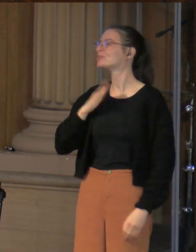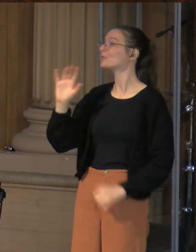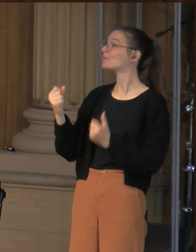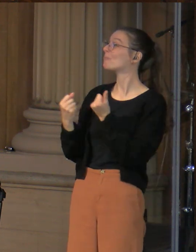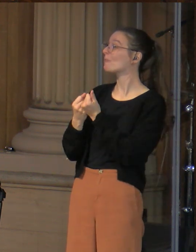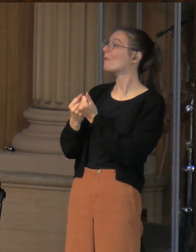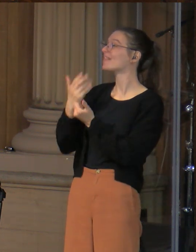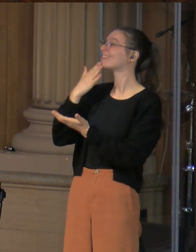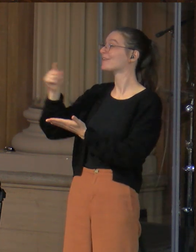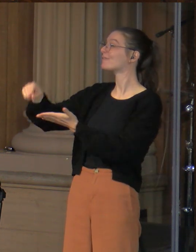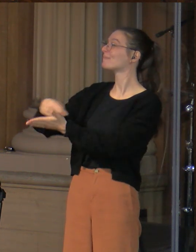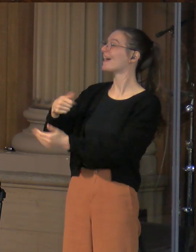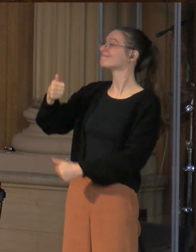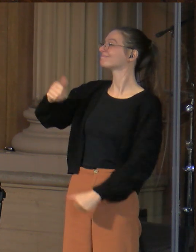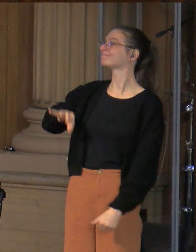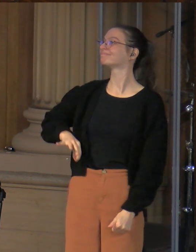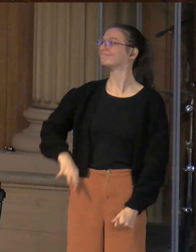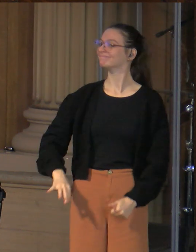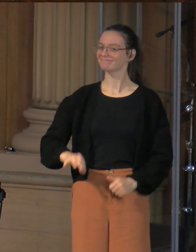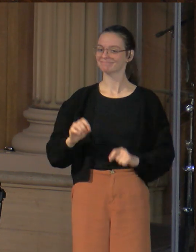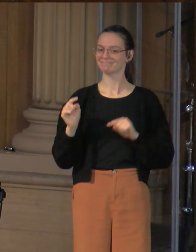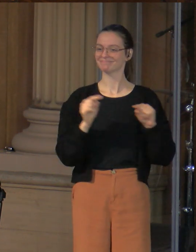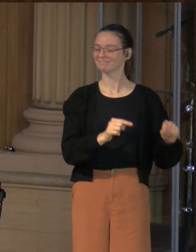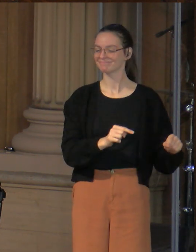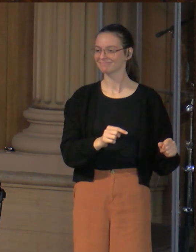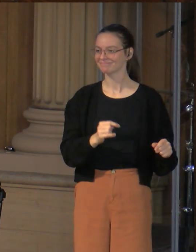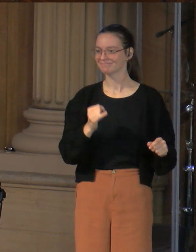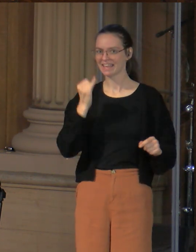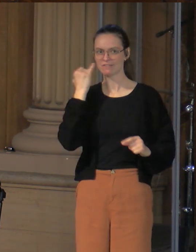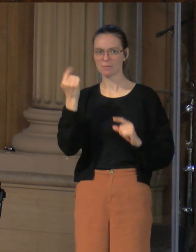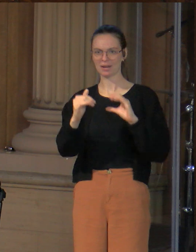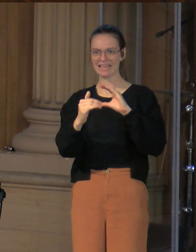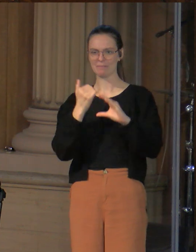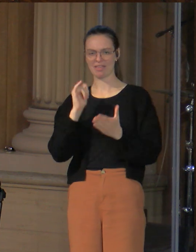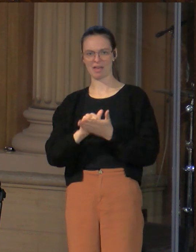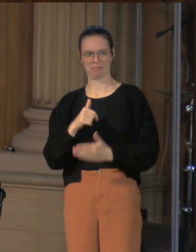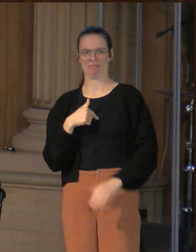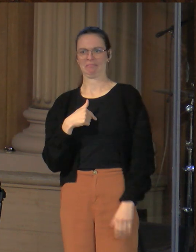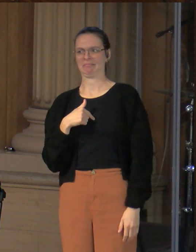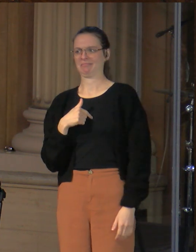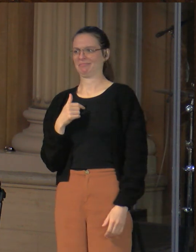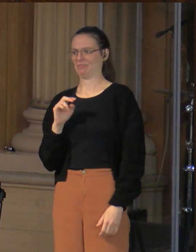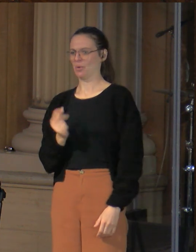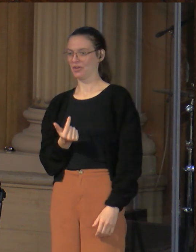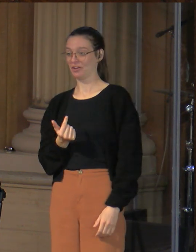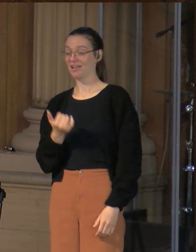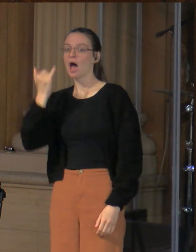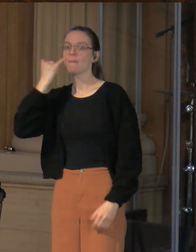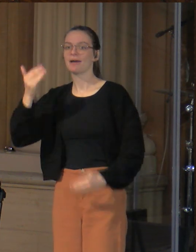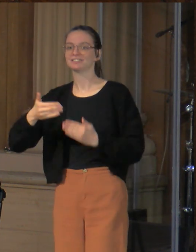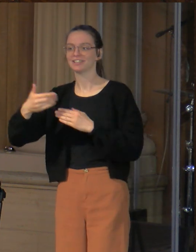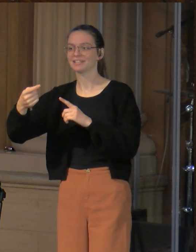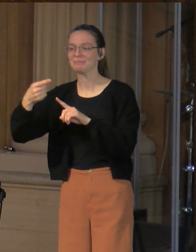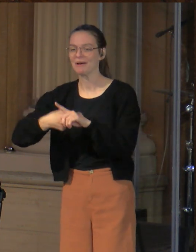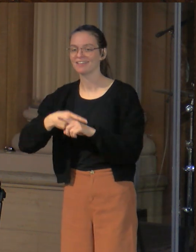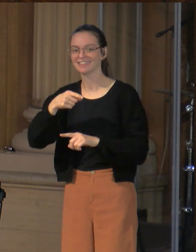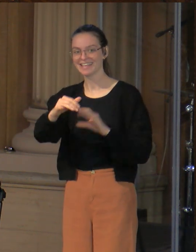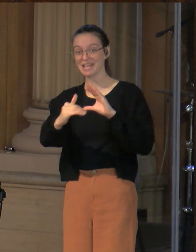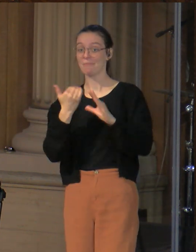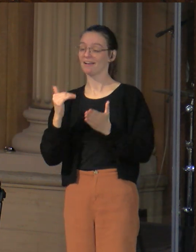Like, if we got that email, he's not our guy. And then imagine if the next month, he emails again and says, well,